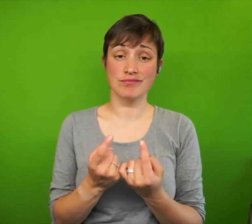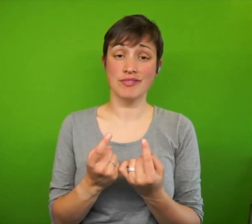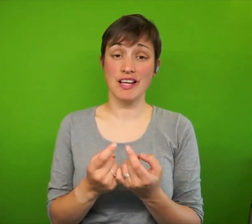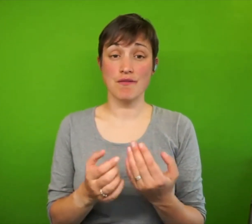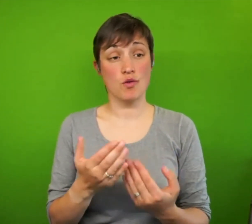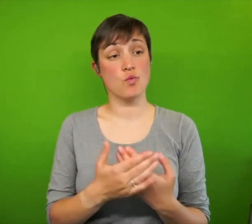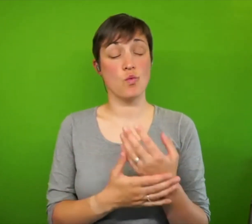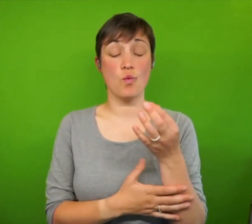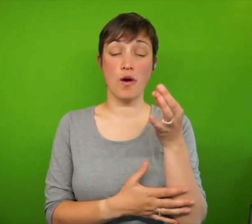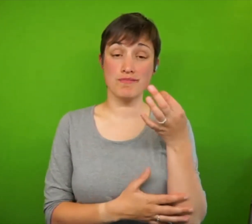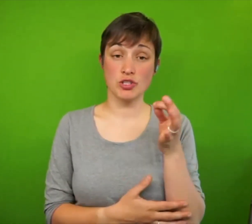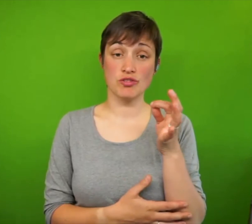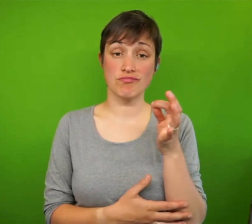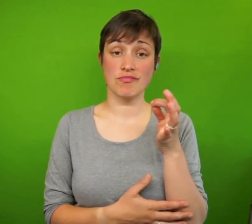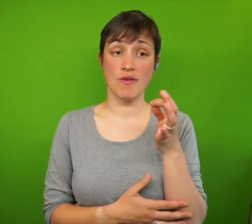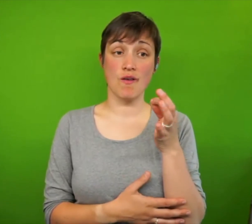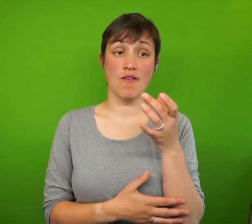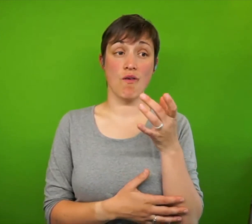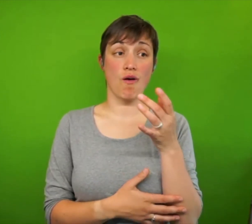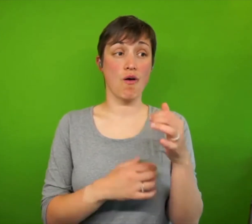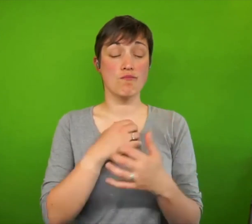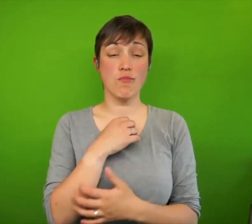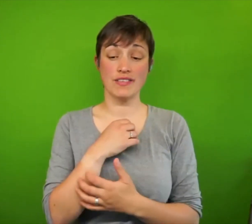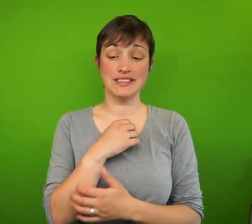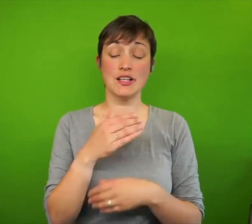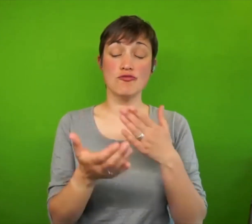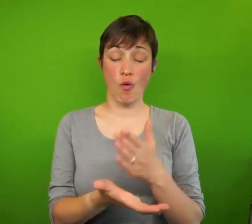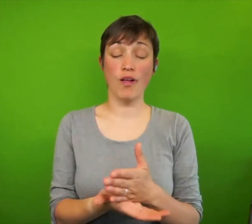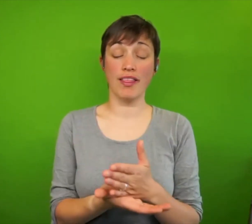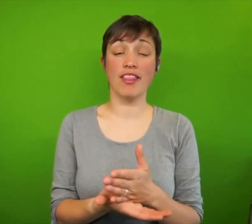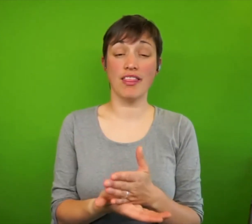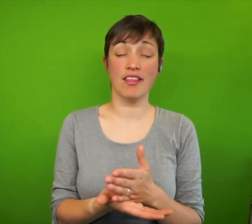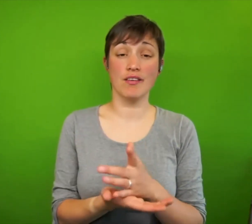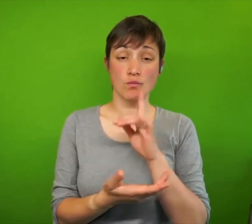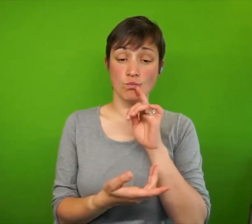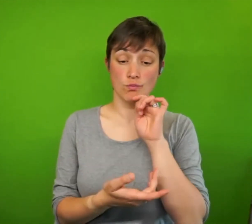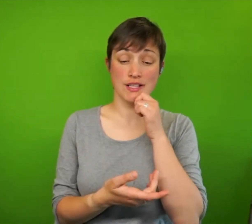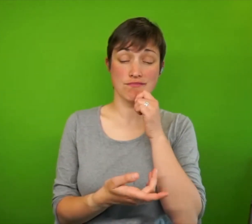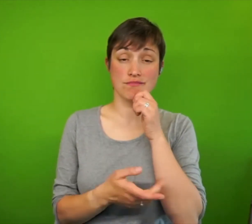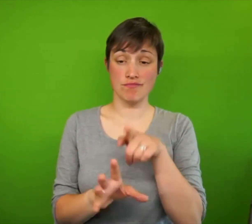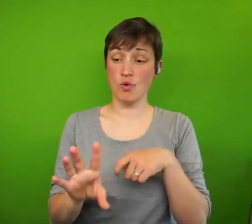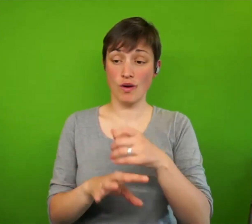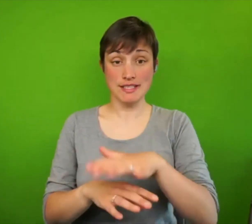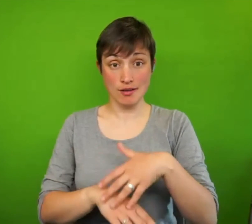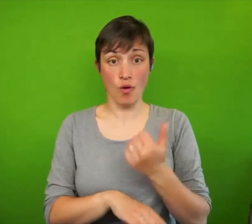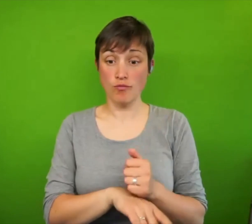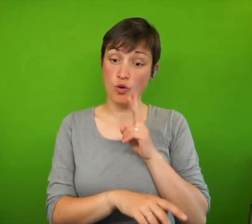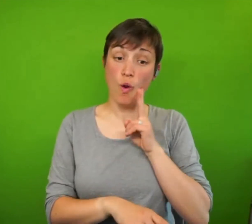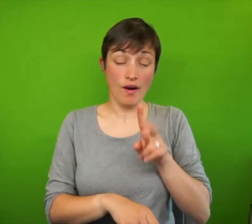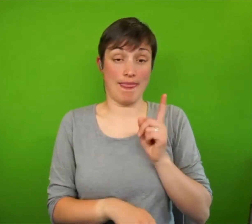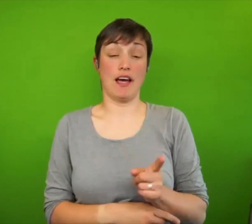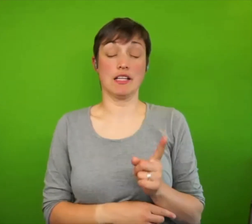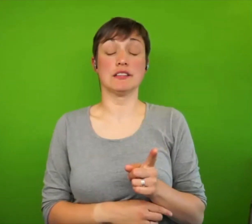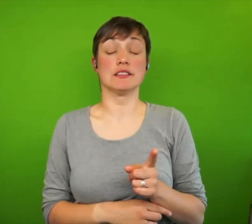on poverty that's going to poverty truth commission that's going to be set up in York to be looking at, because I